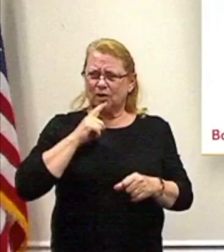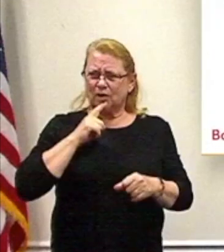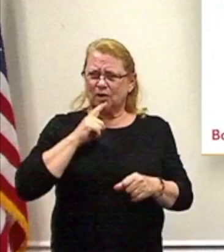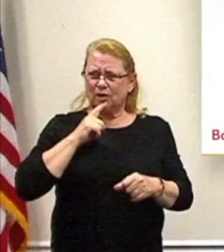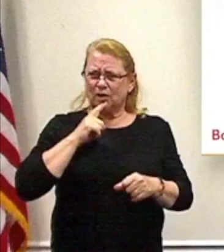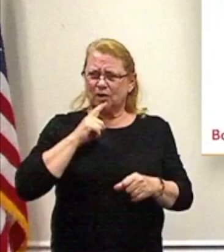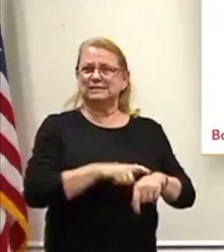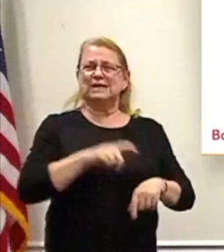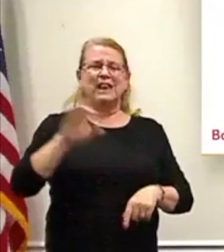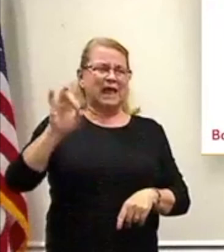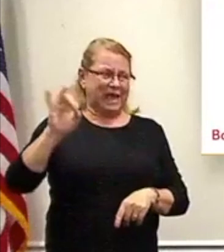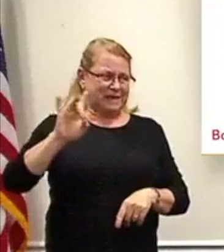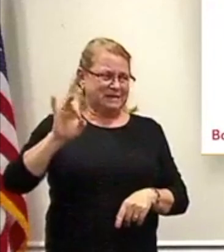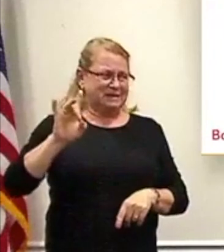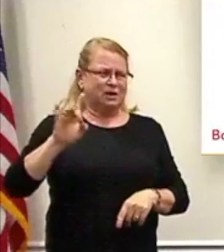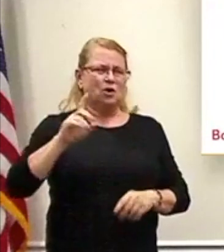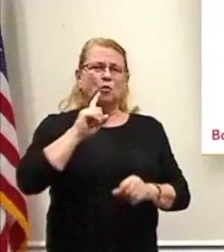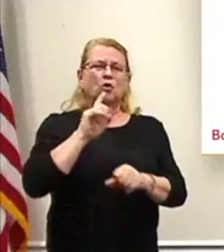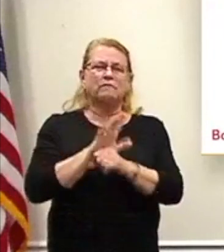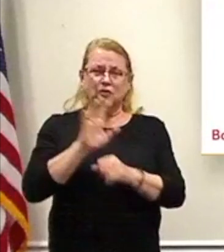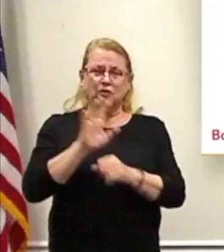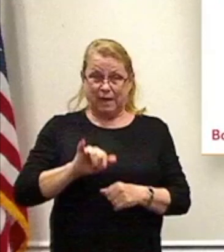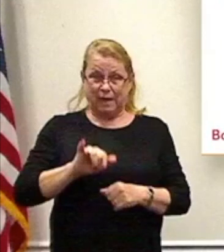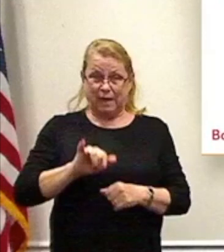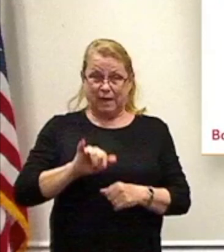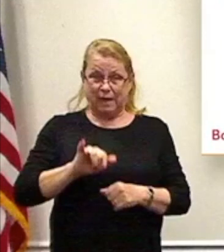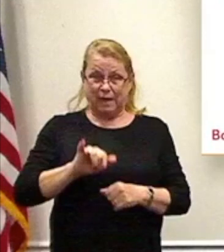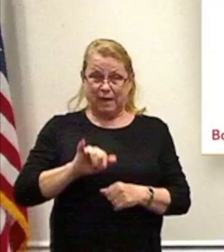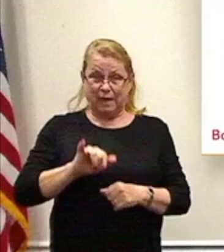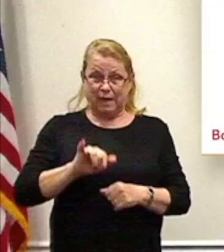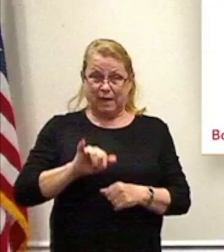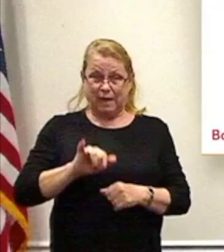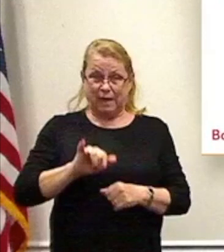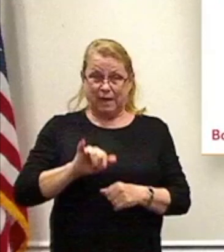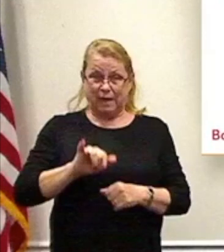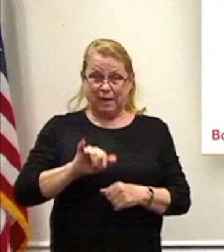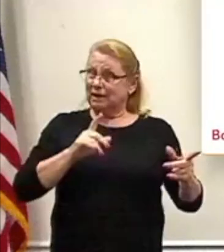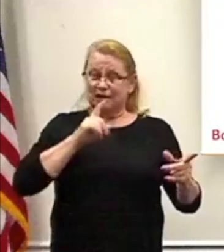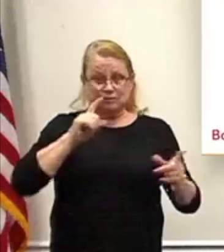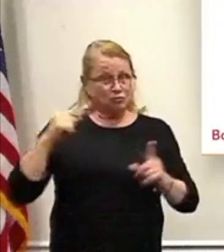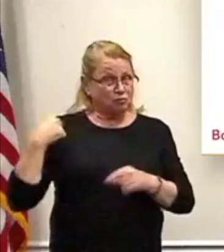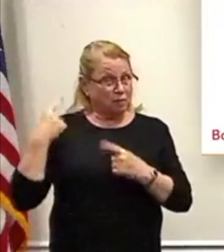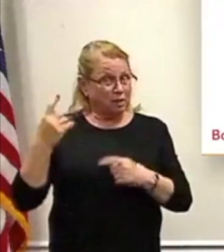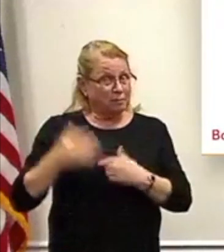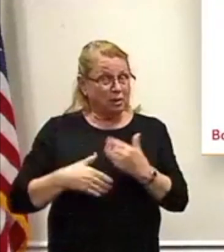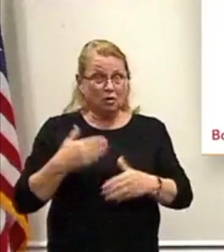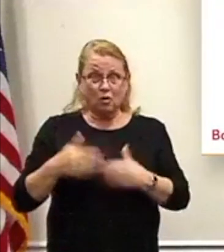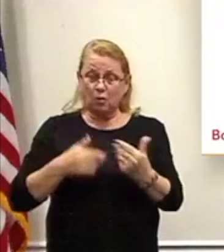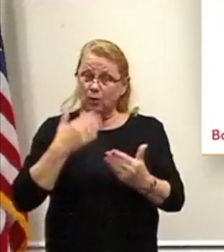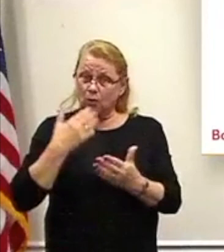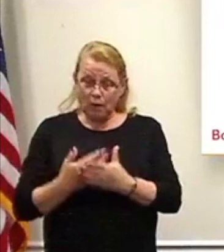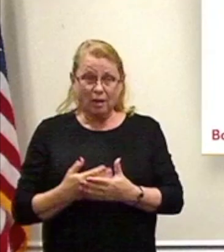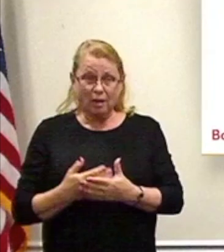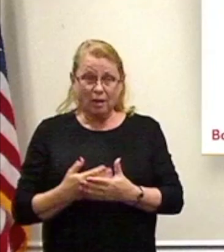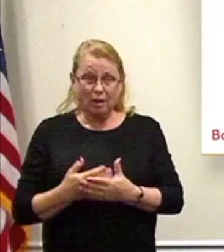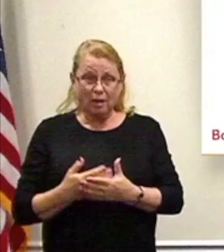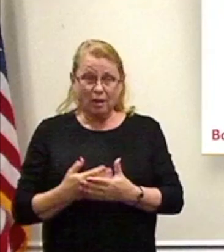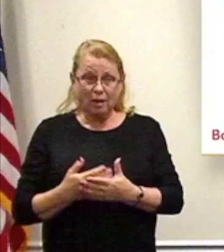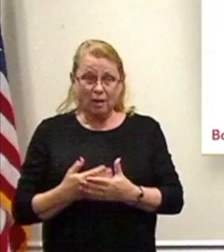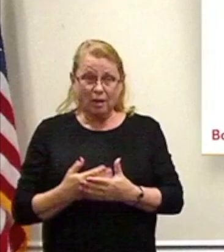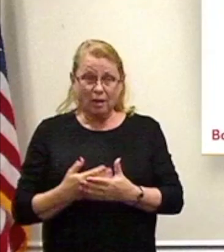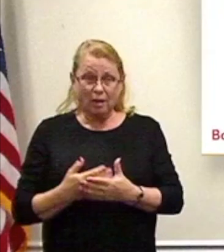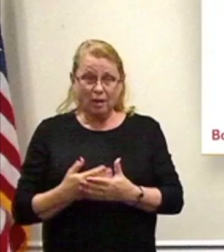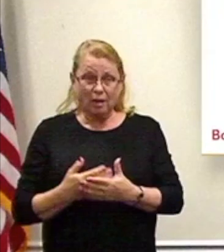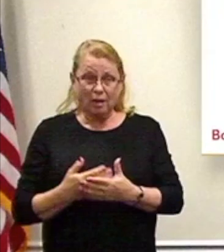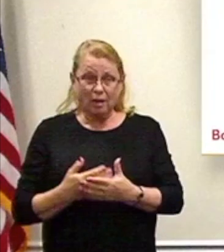It's 8 p.m. So we'll confirm that. But five locations. You know, it's going relatively well, although people are obviously concerned they have to wait.